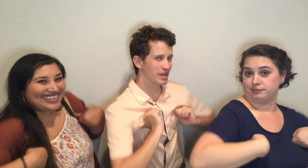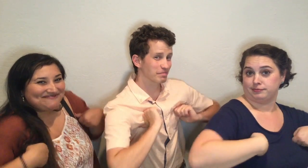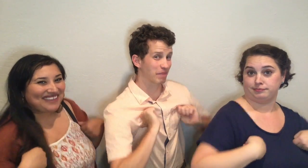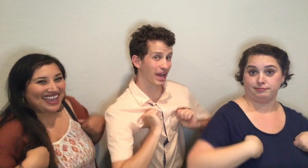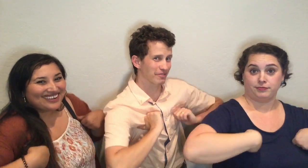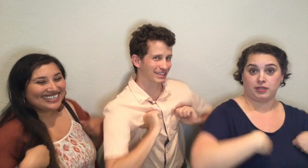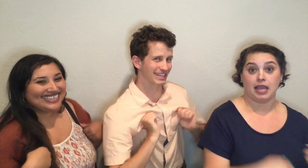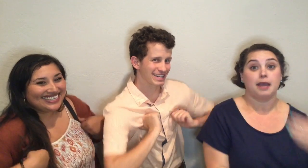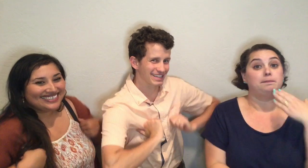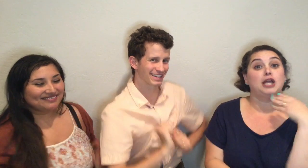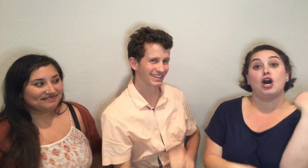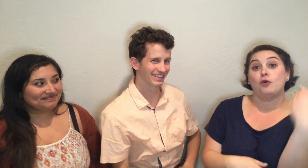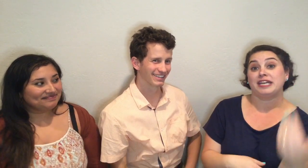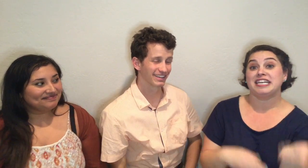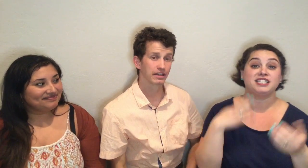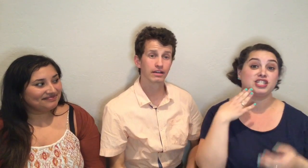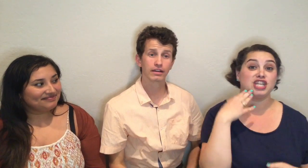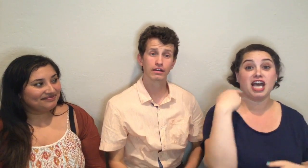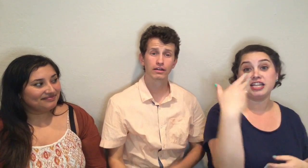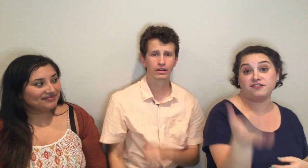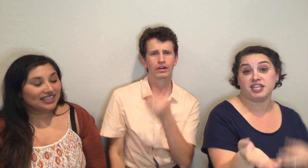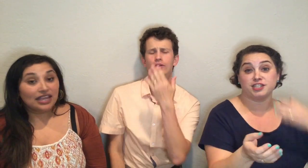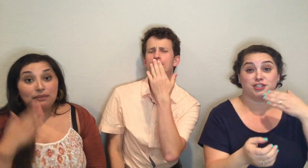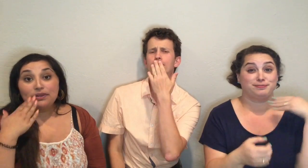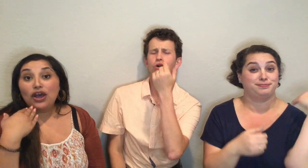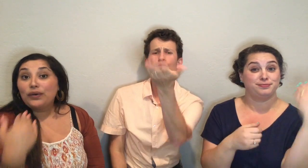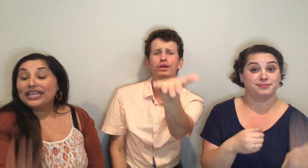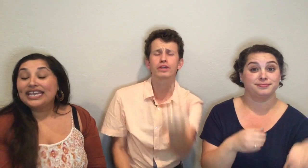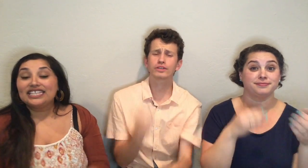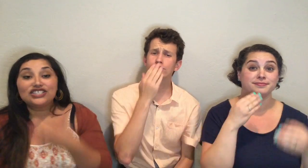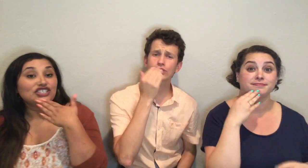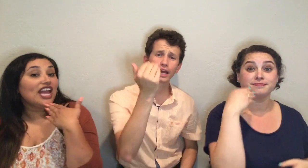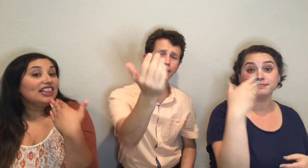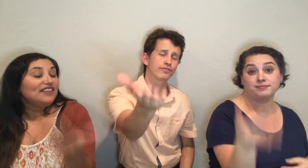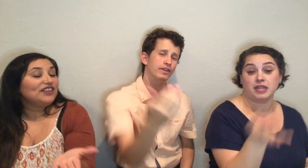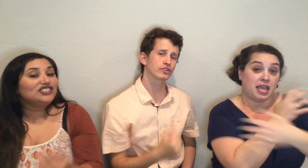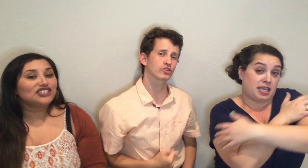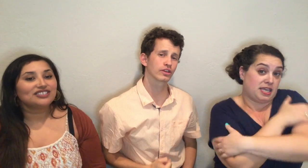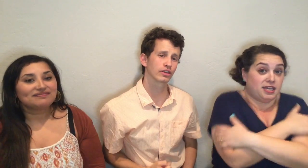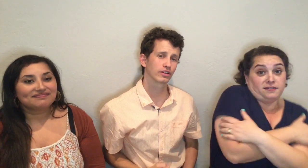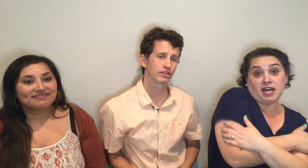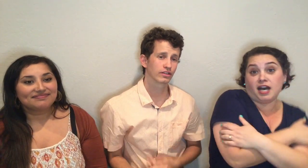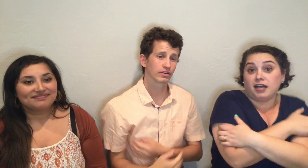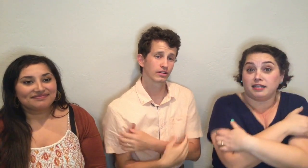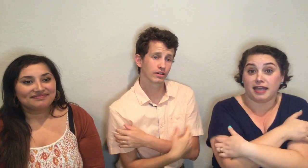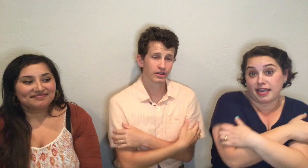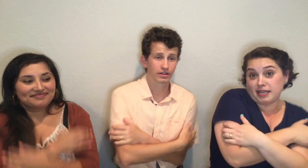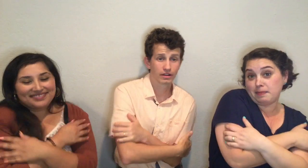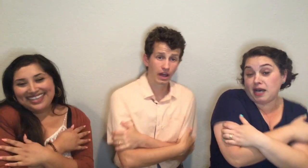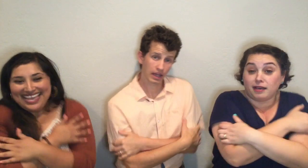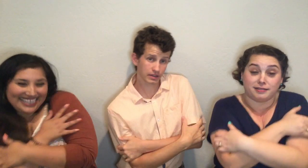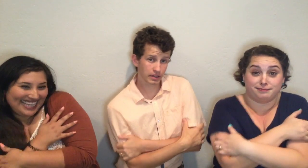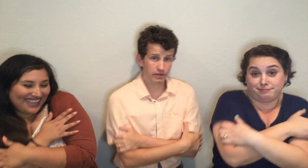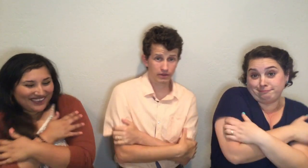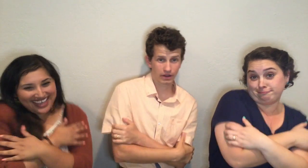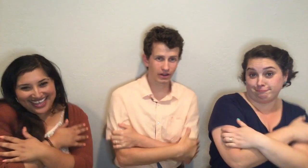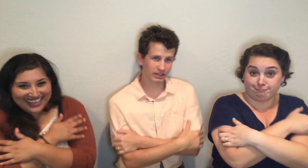parakeet, blow a kiss jellyfish, blow a kiss jellyfish, give a hug ladybug, give a hug